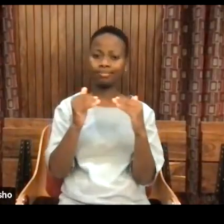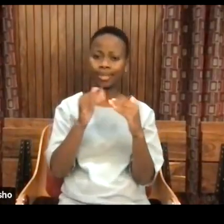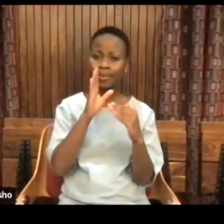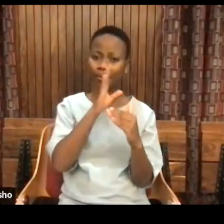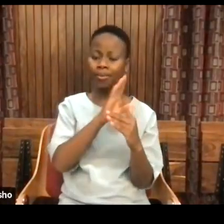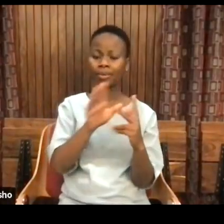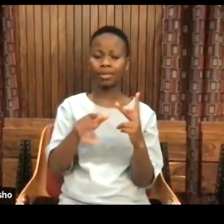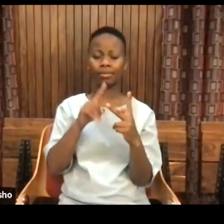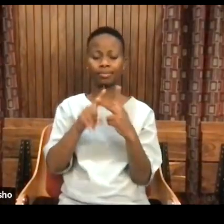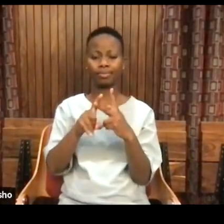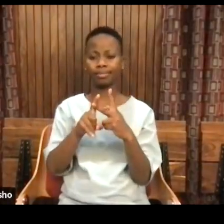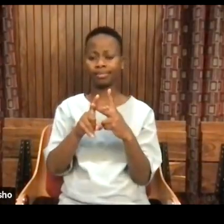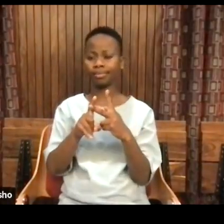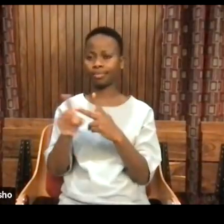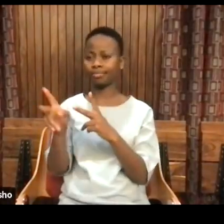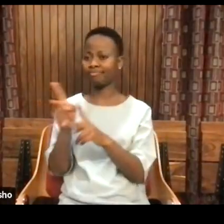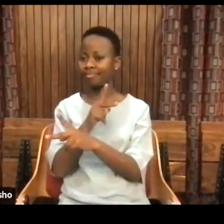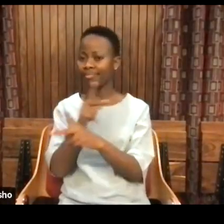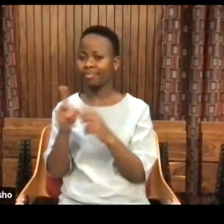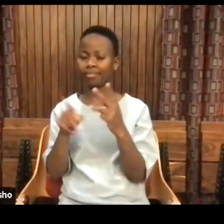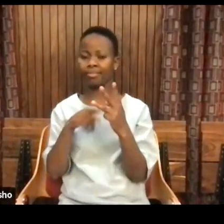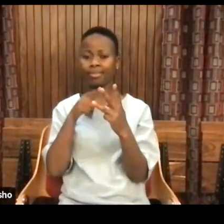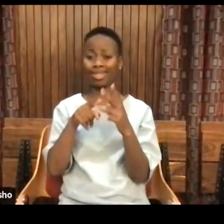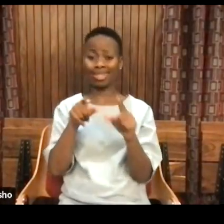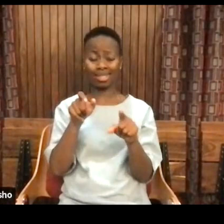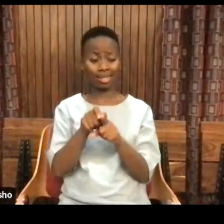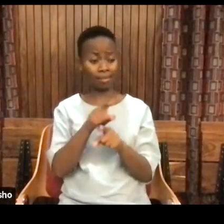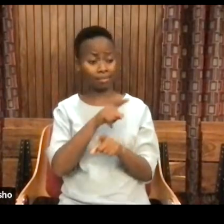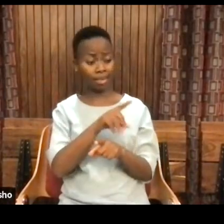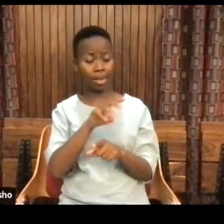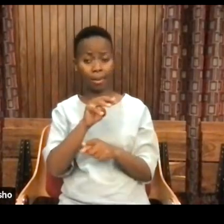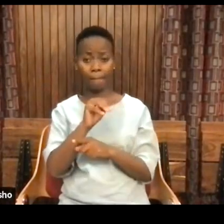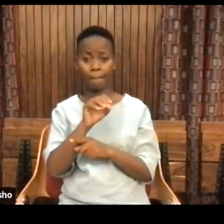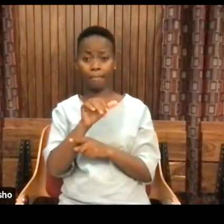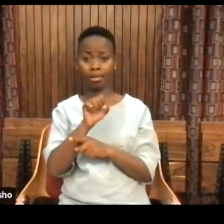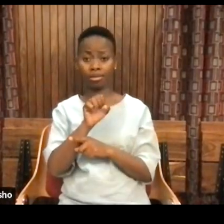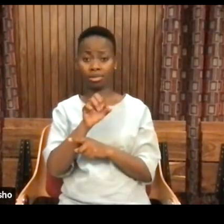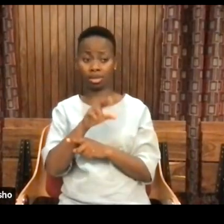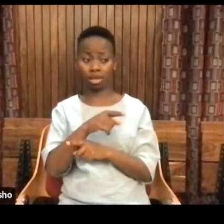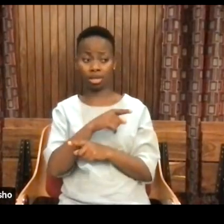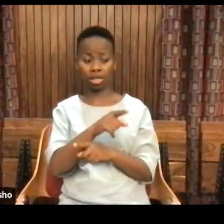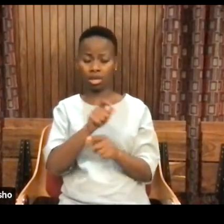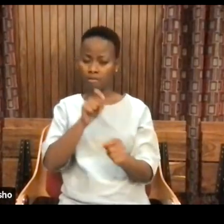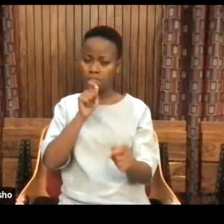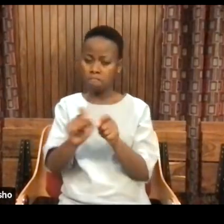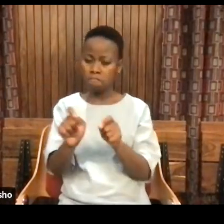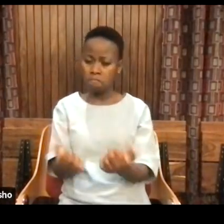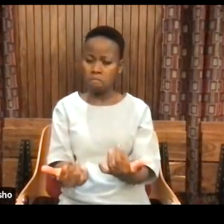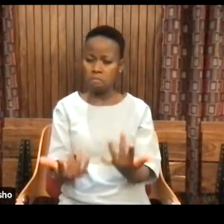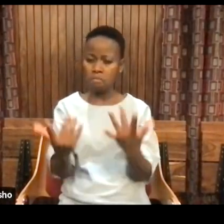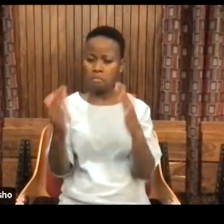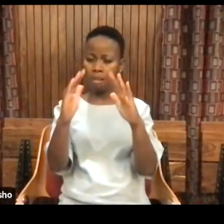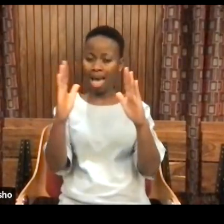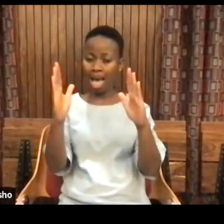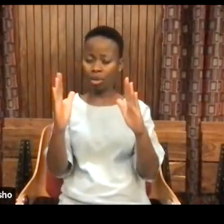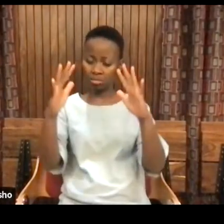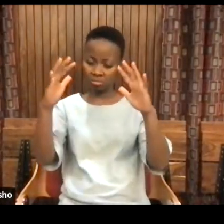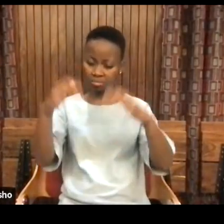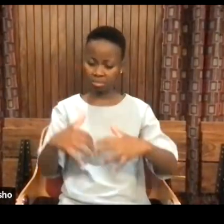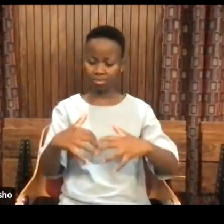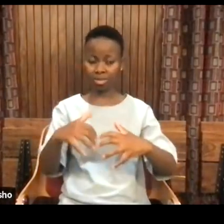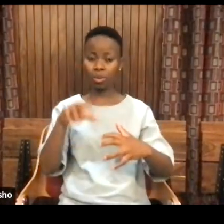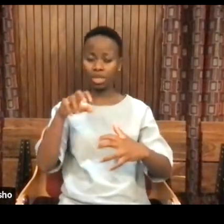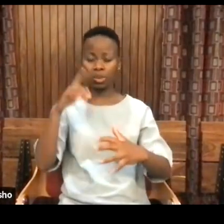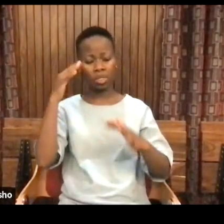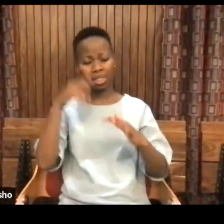the terror of those who bring those torches to our houses, but at the same time, we have a double task